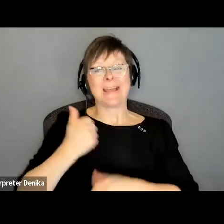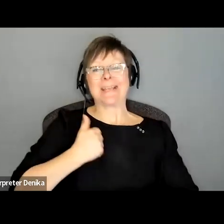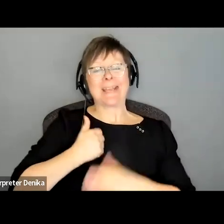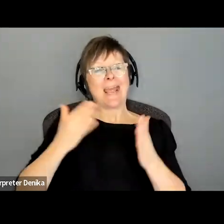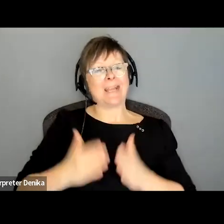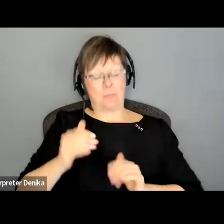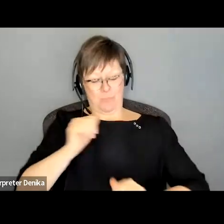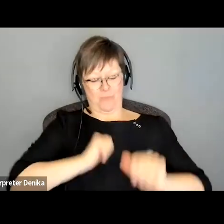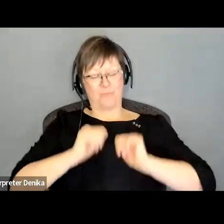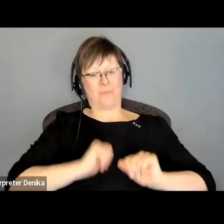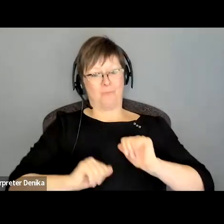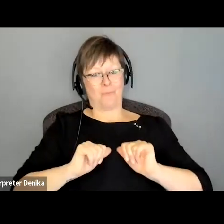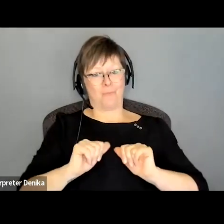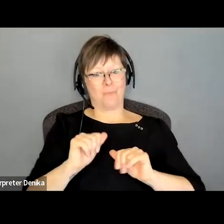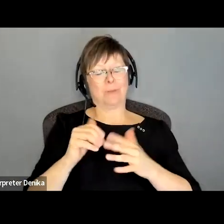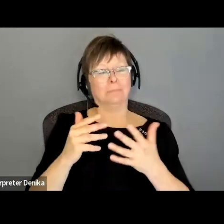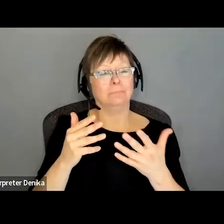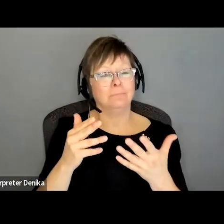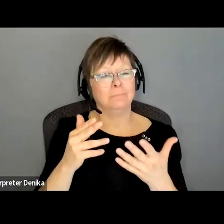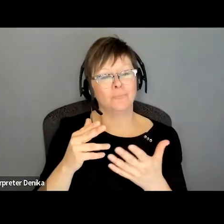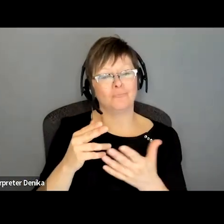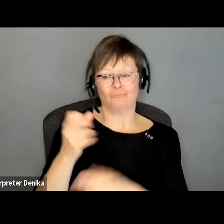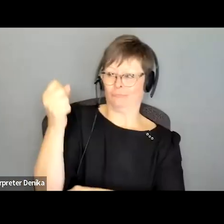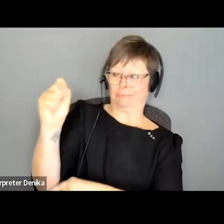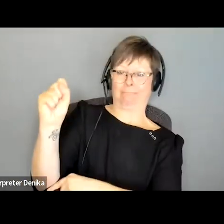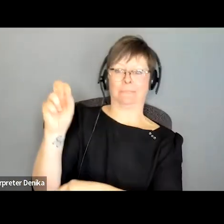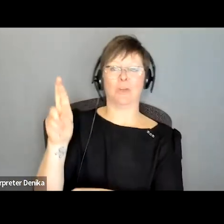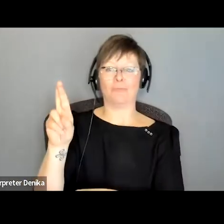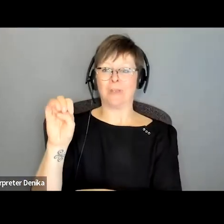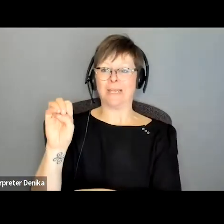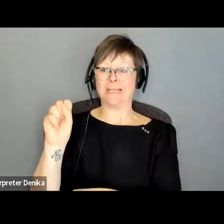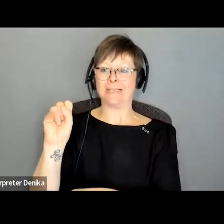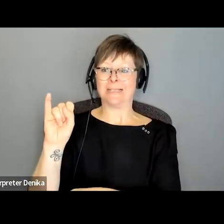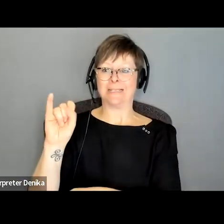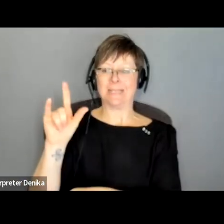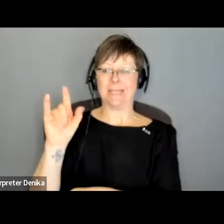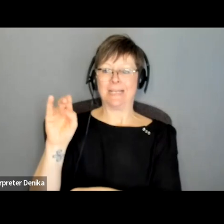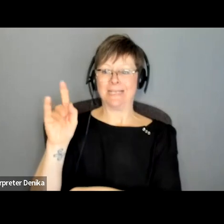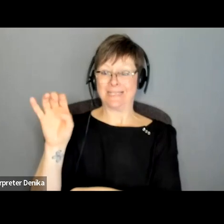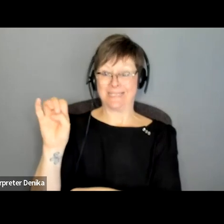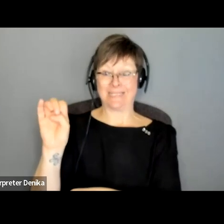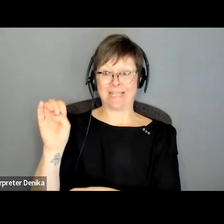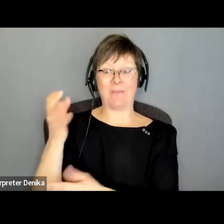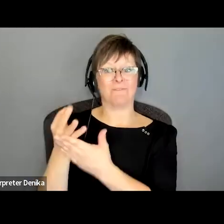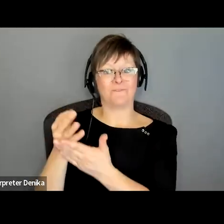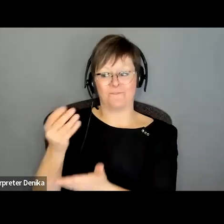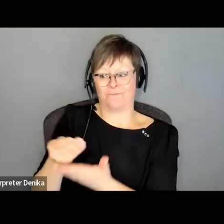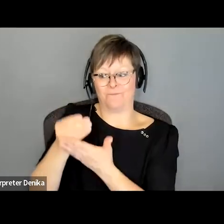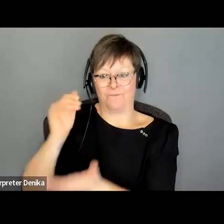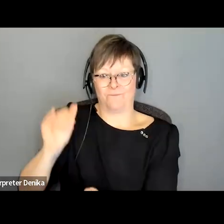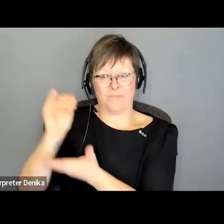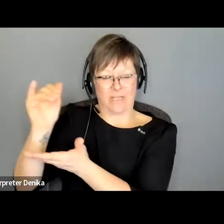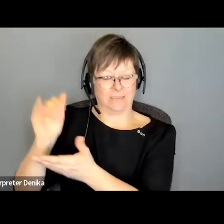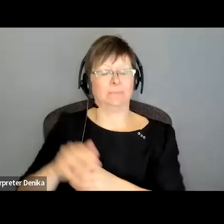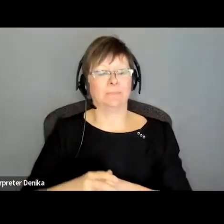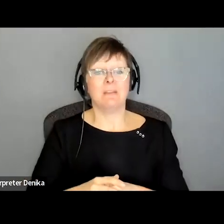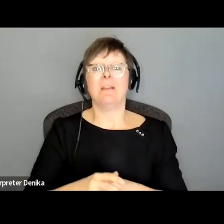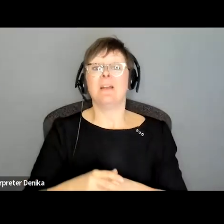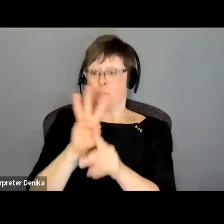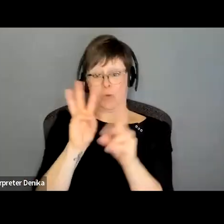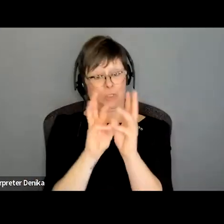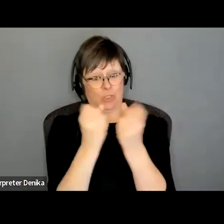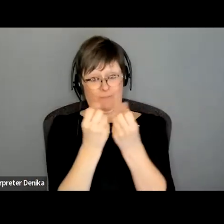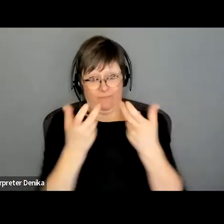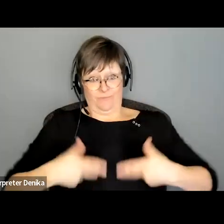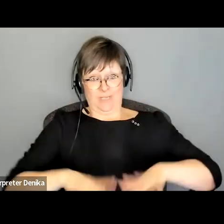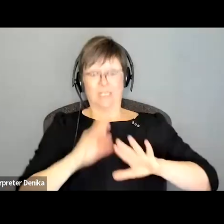resilience fund so we're quite grateful for that funding after this workshop we will be sending all of you a link